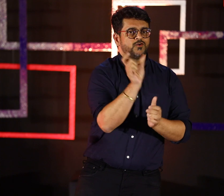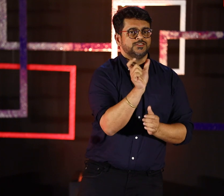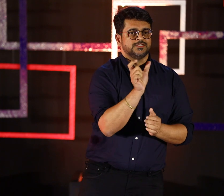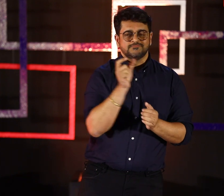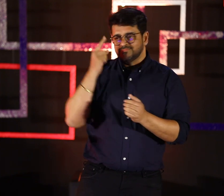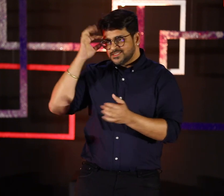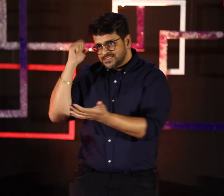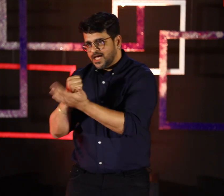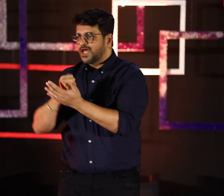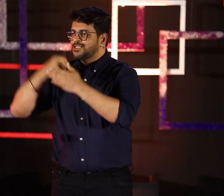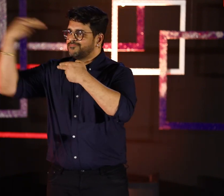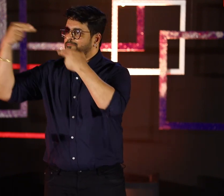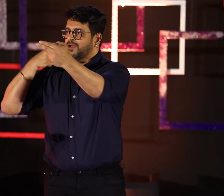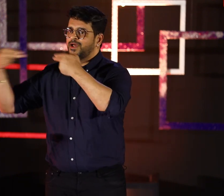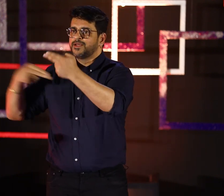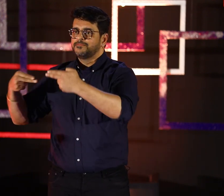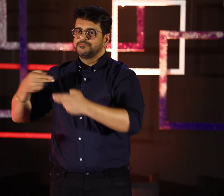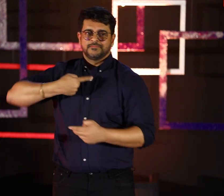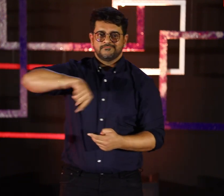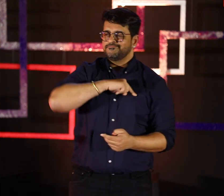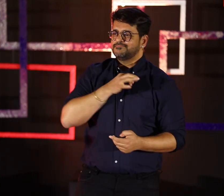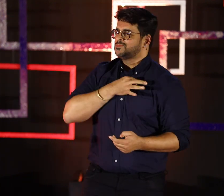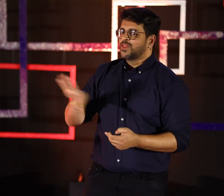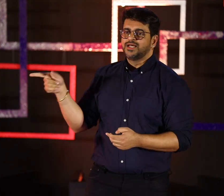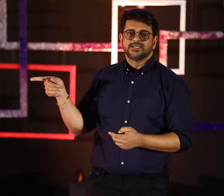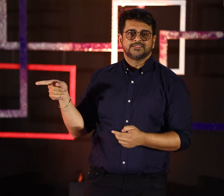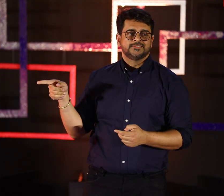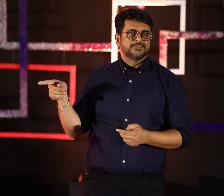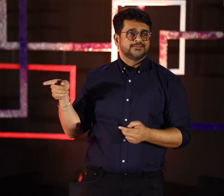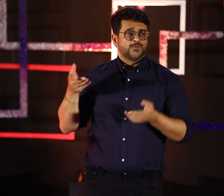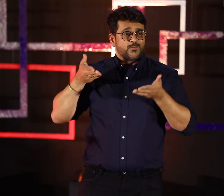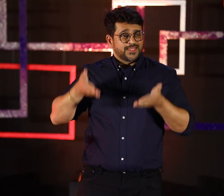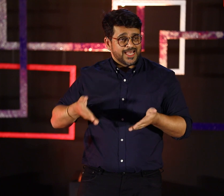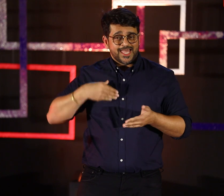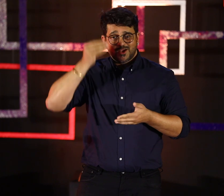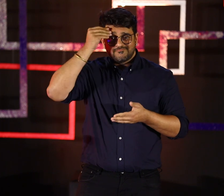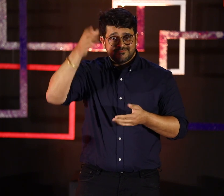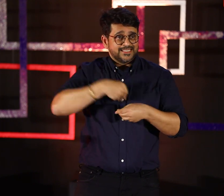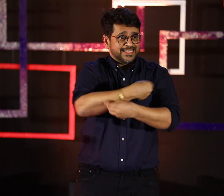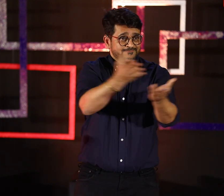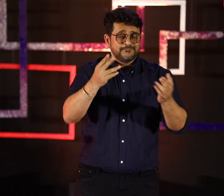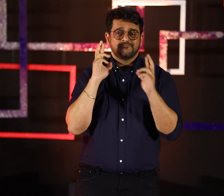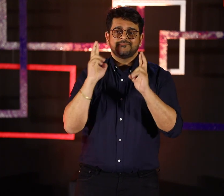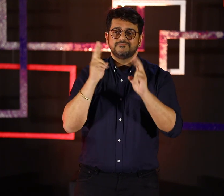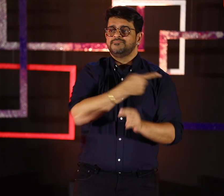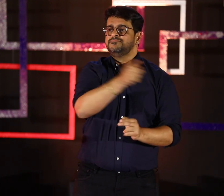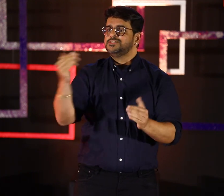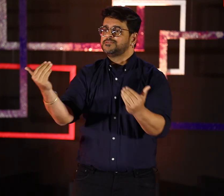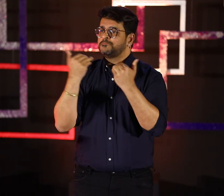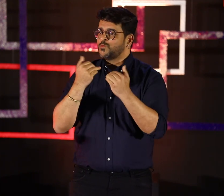They ignore and they don't listen and they decide to call us what we actually don't like. So this is the kind of awareness we want